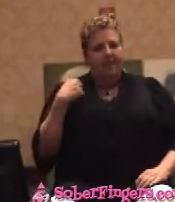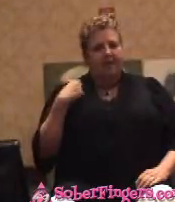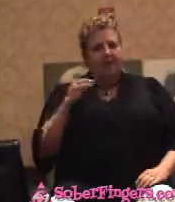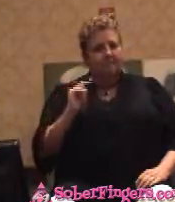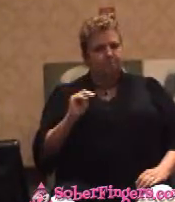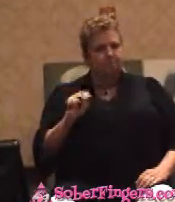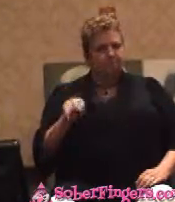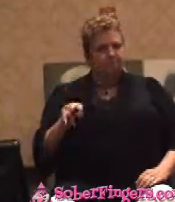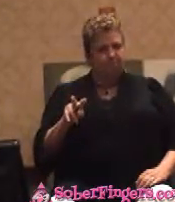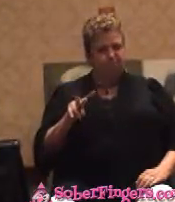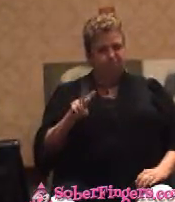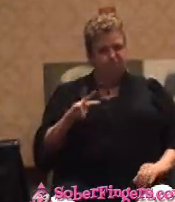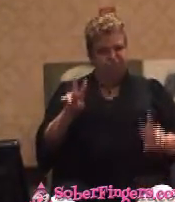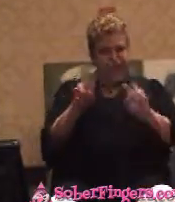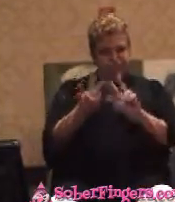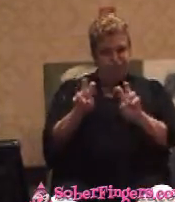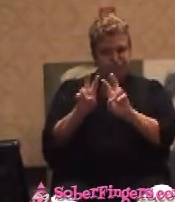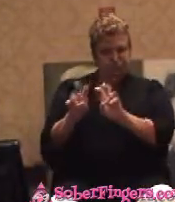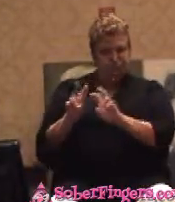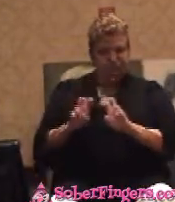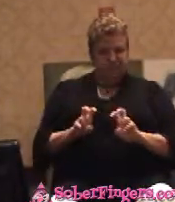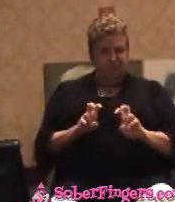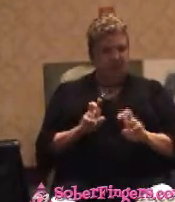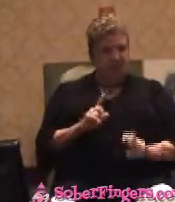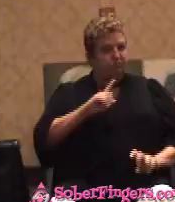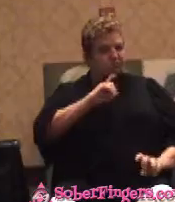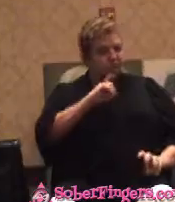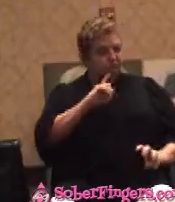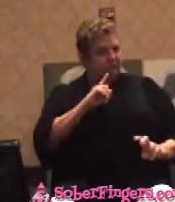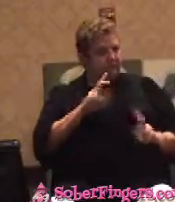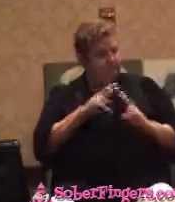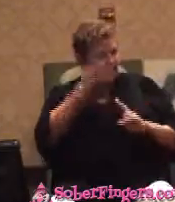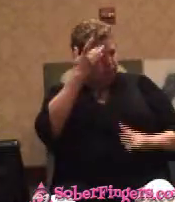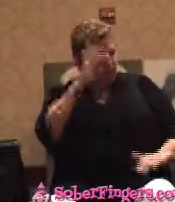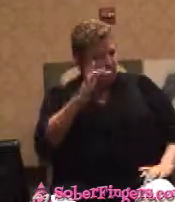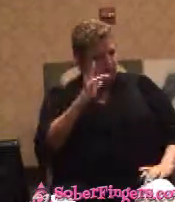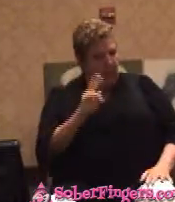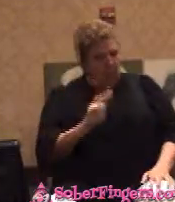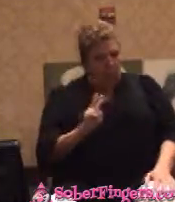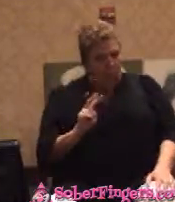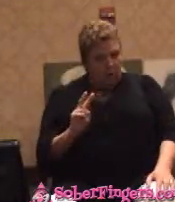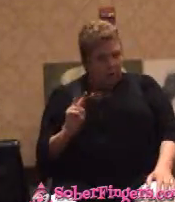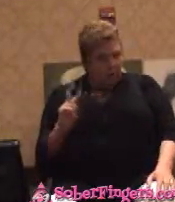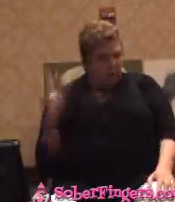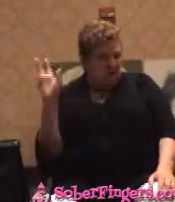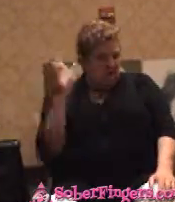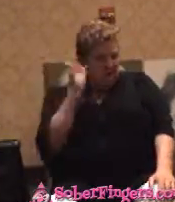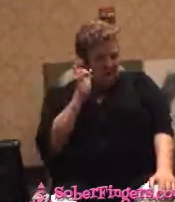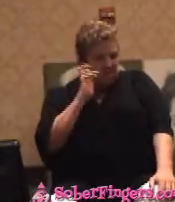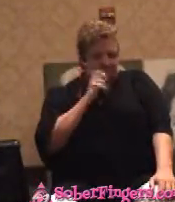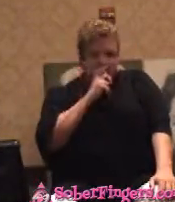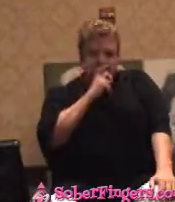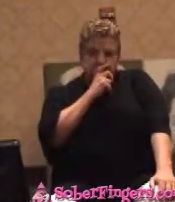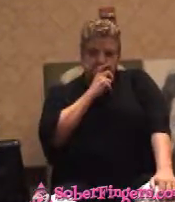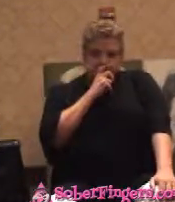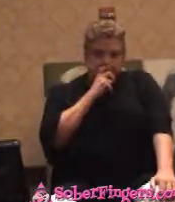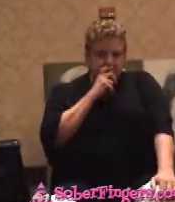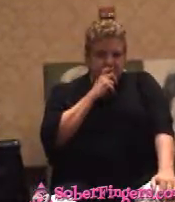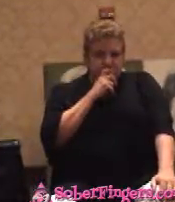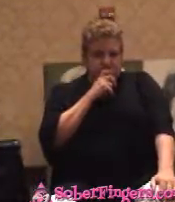outridden watch things. And I listened. And I began to hear those people. And they were different kind